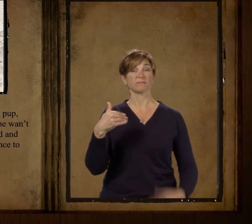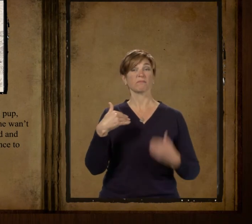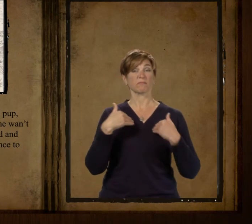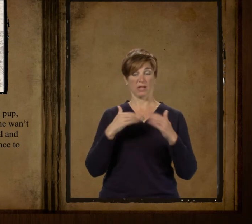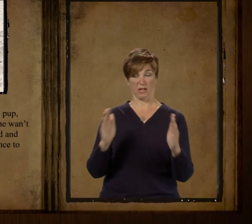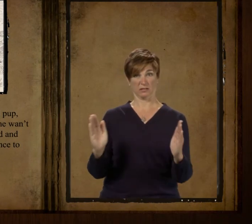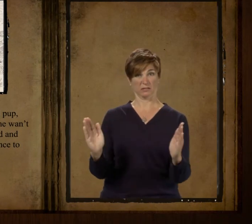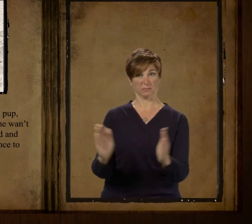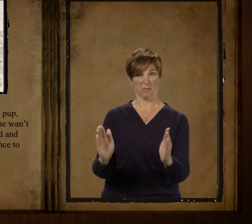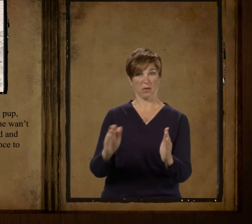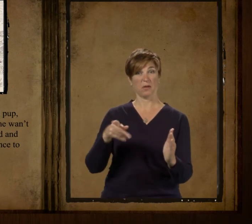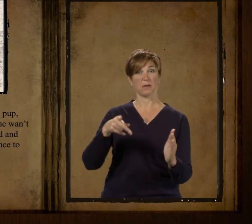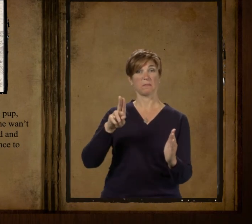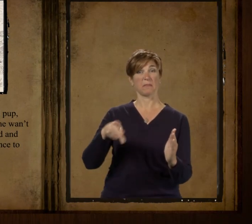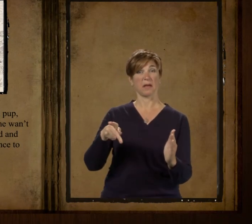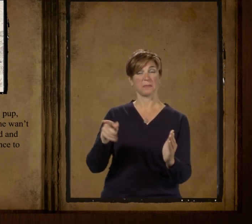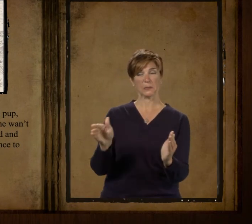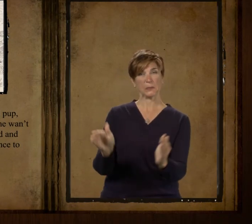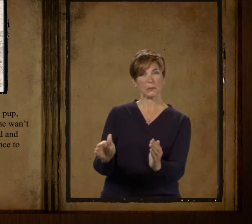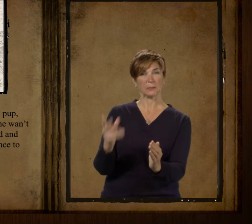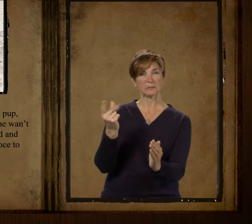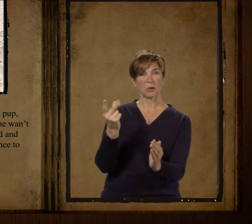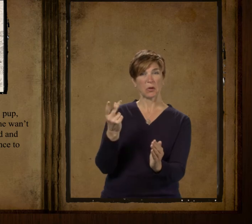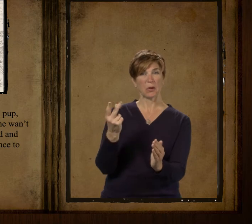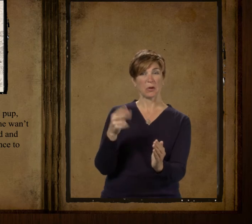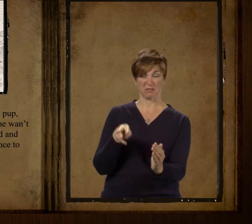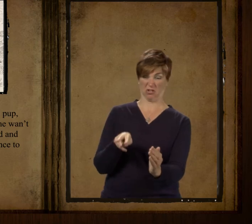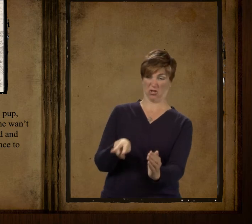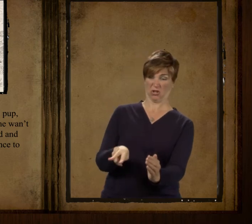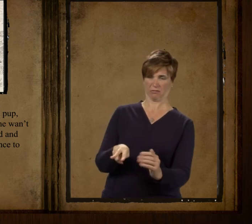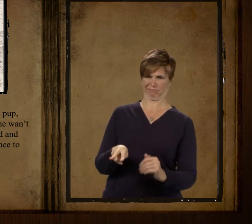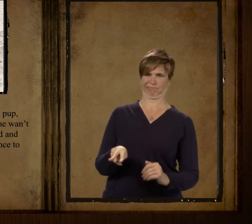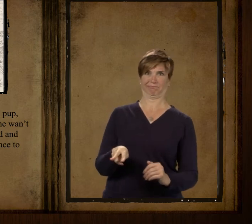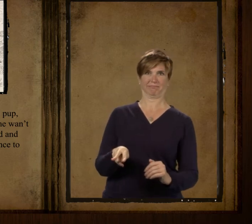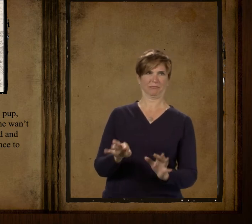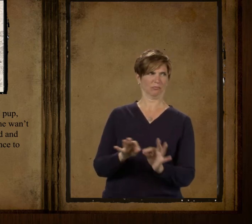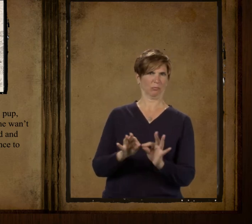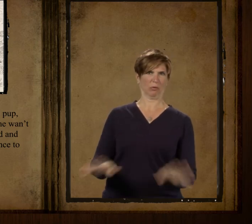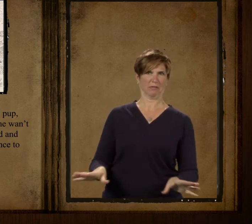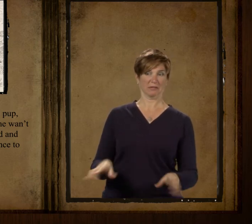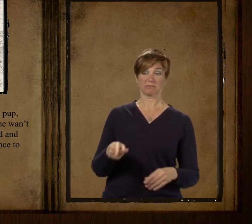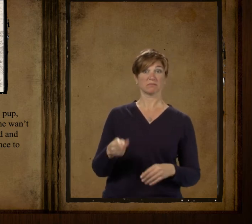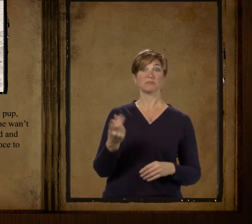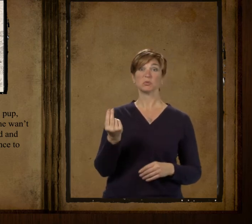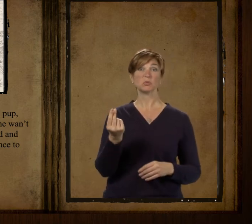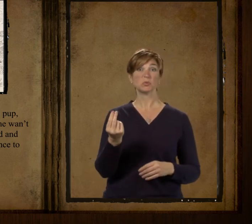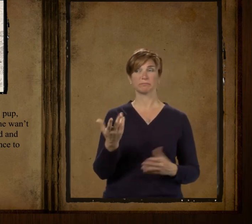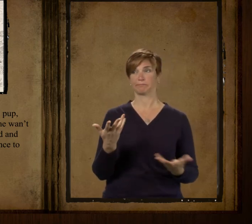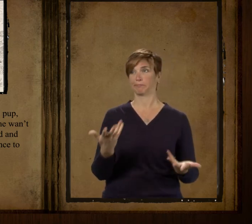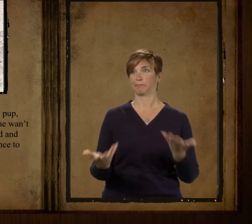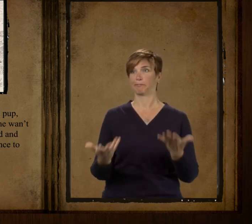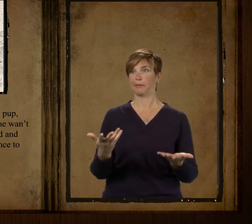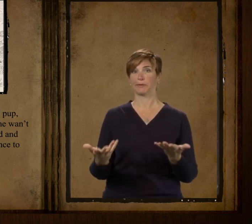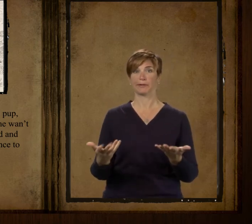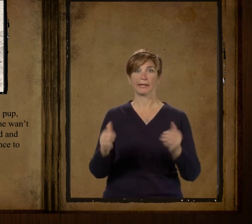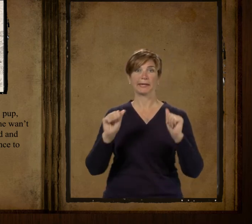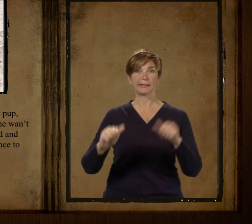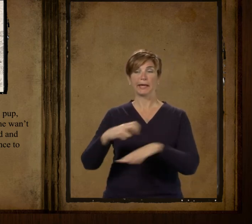and he had a small bullpup that to look at him you'd think he wasn't worth a cent but to